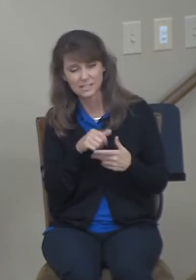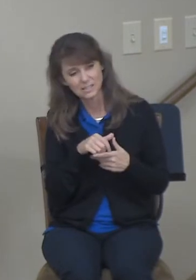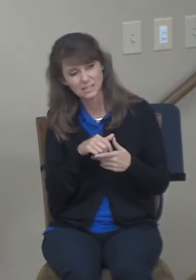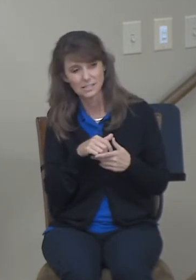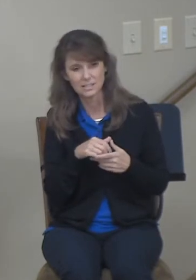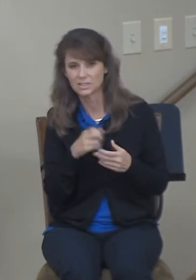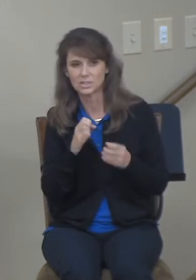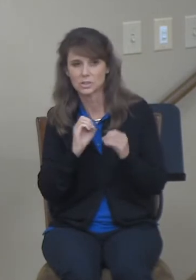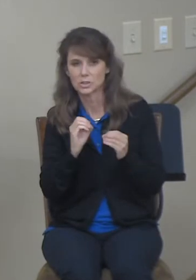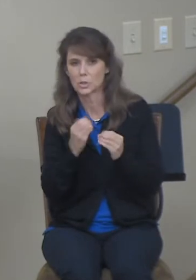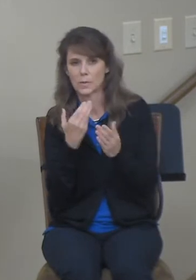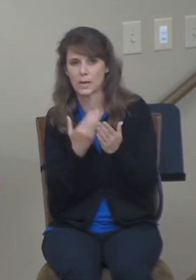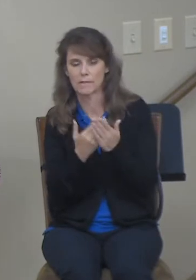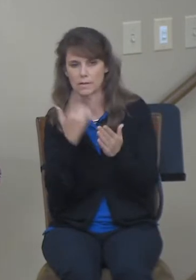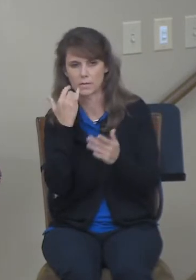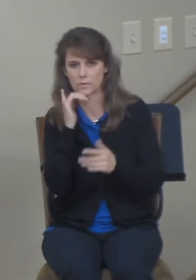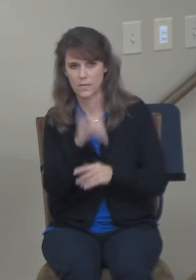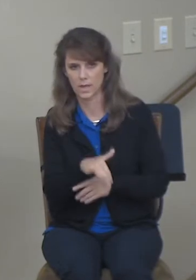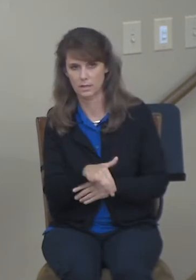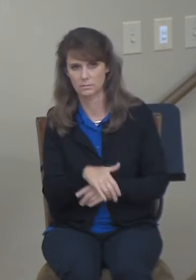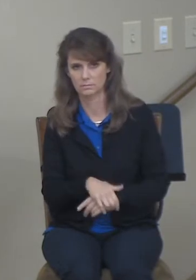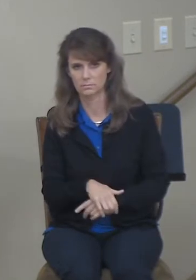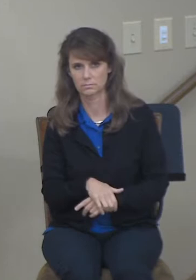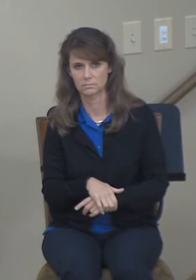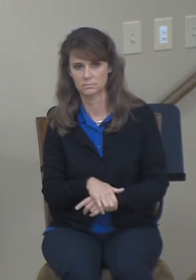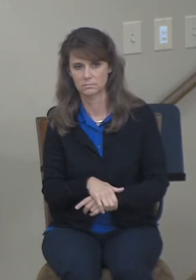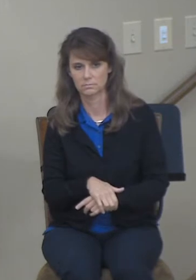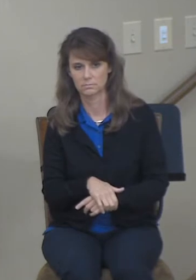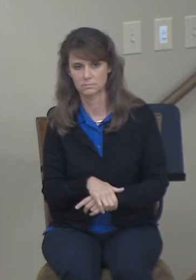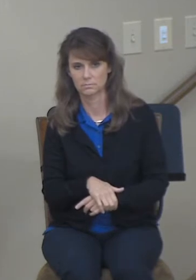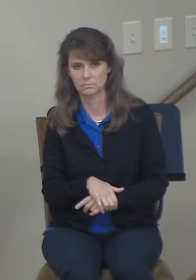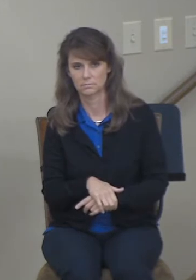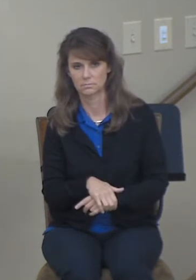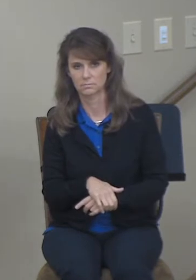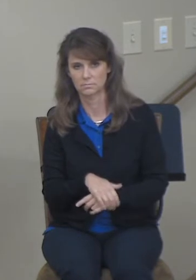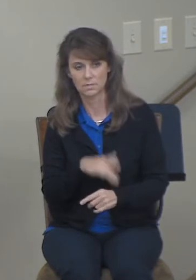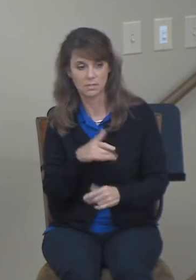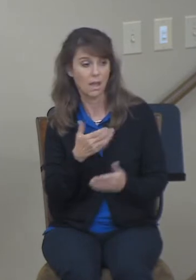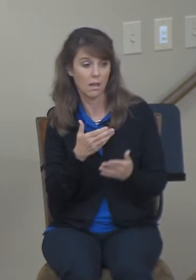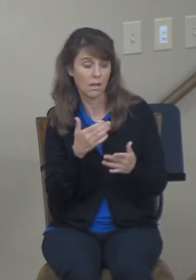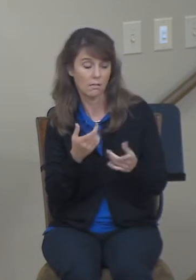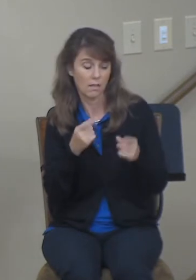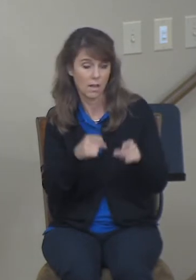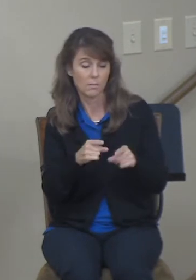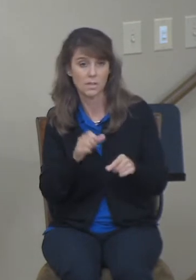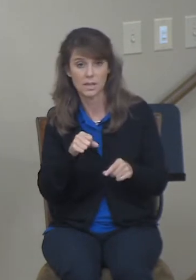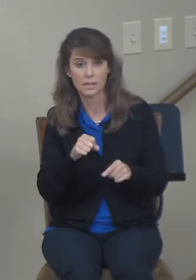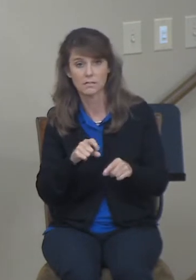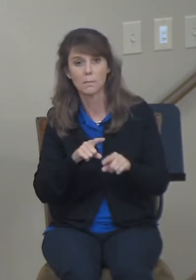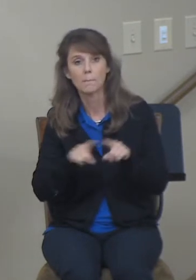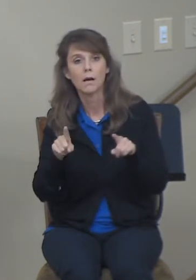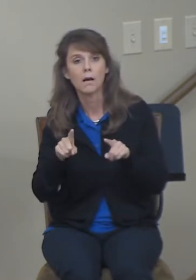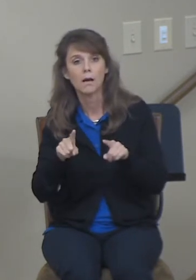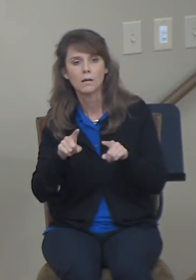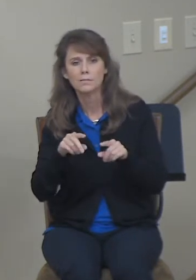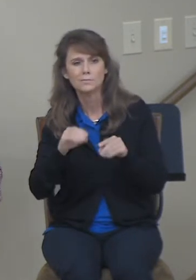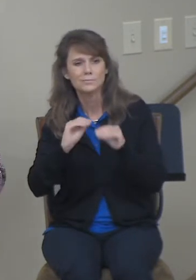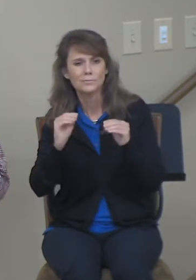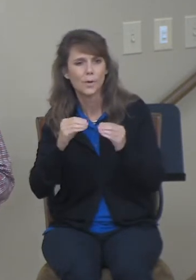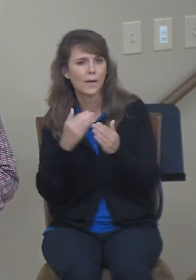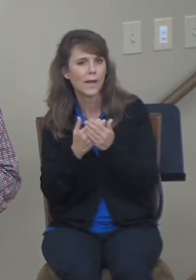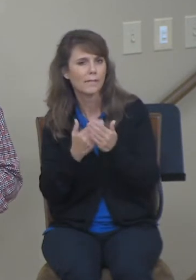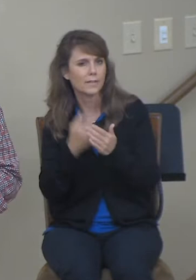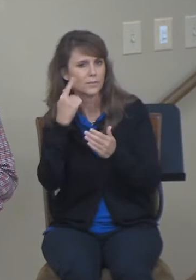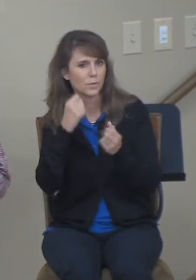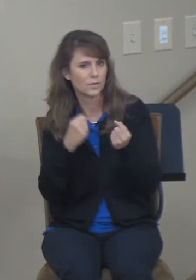Except this. That's what happens. But we don't have really any evidence to support that to any great degree. The